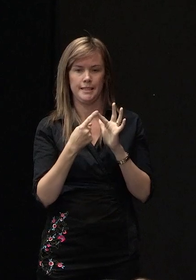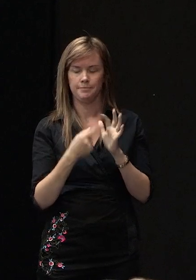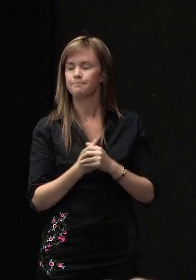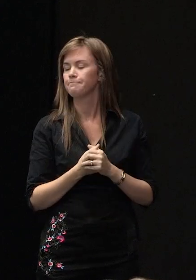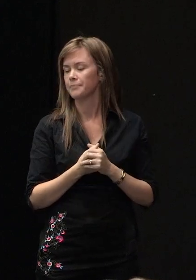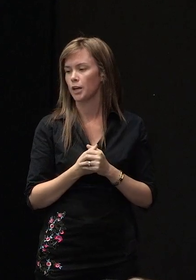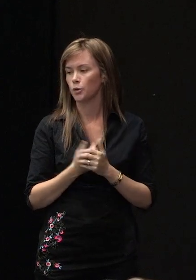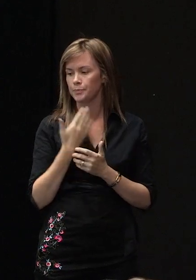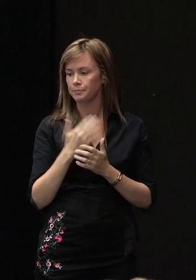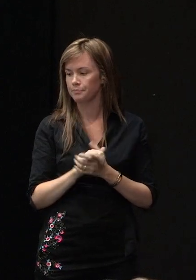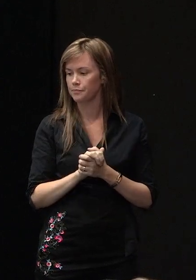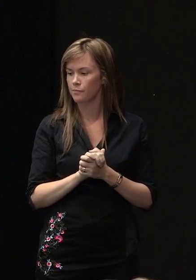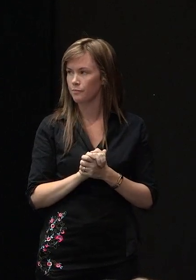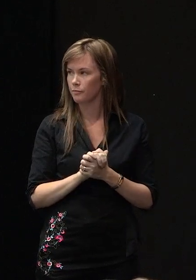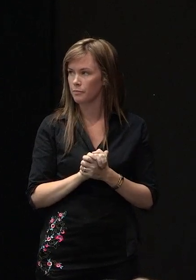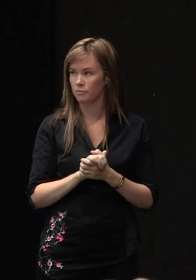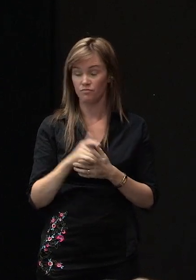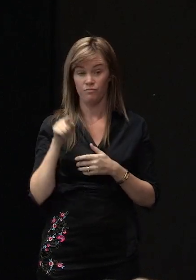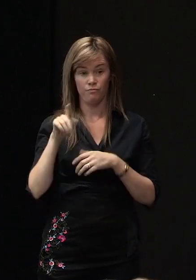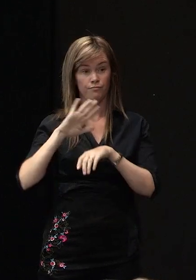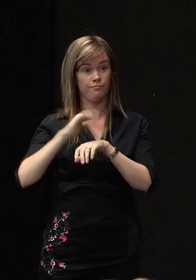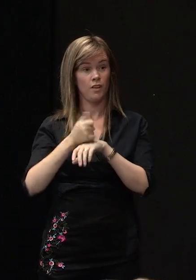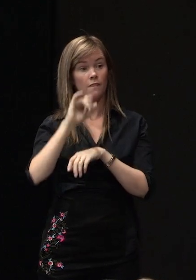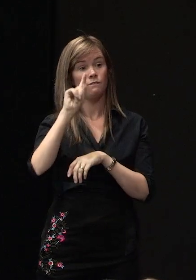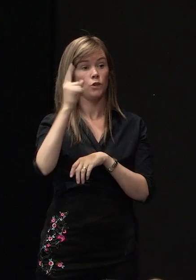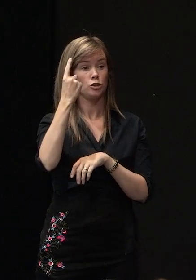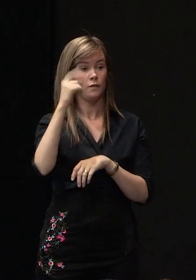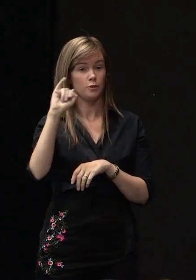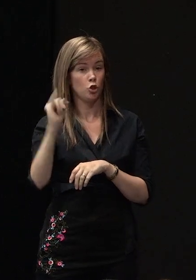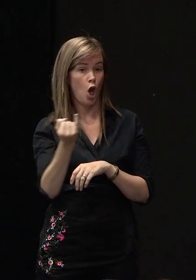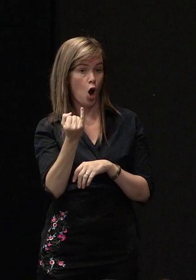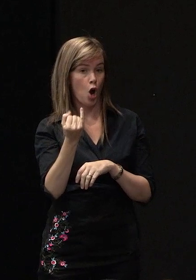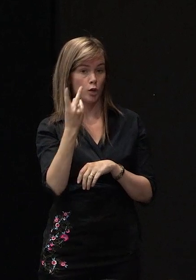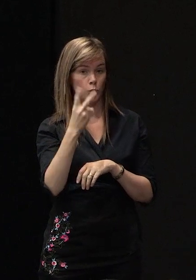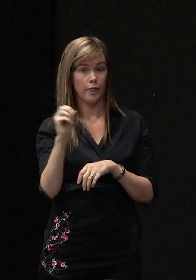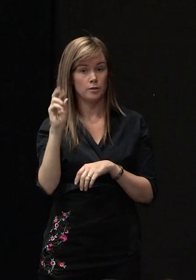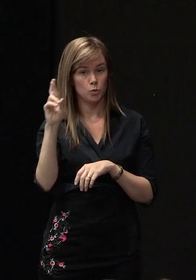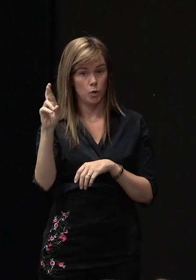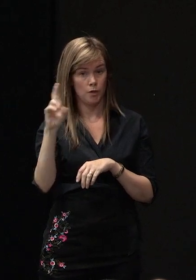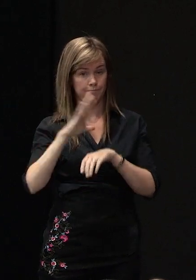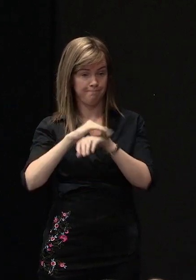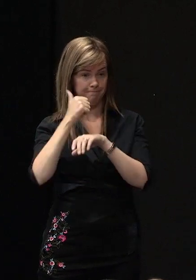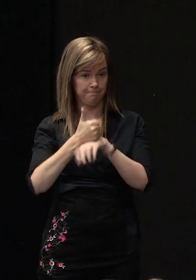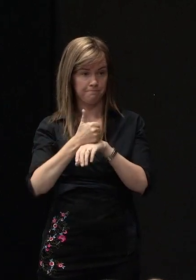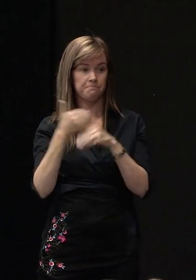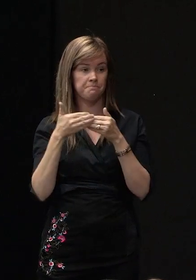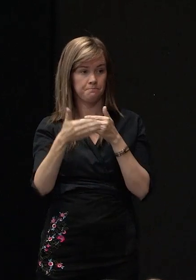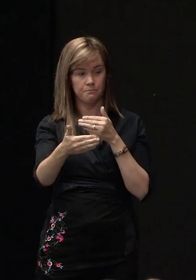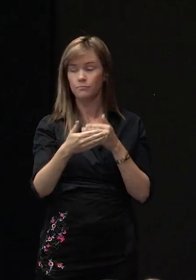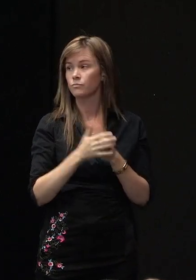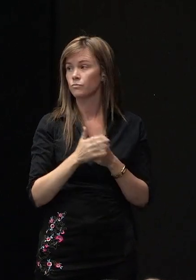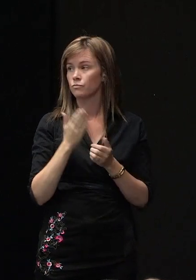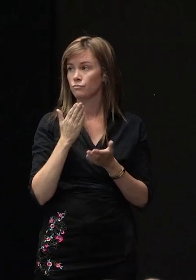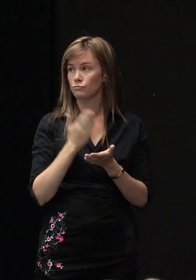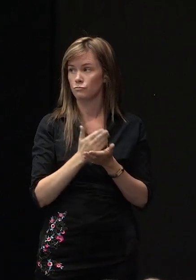We've been in existence now since the 1st of July 2012. Basically, it's